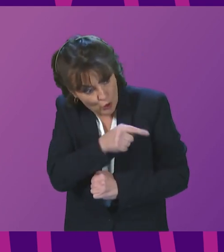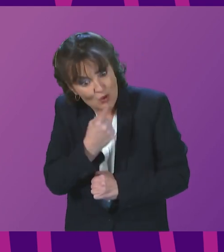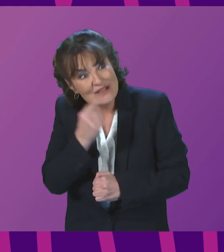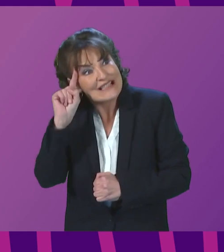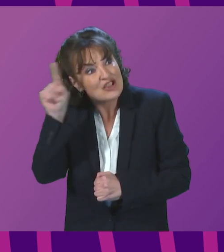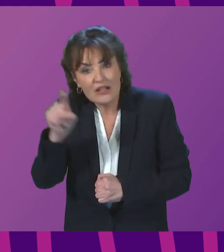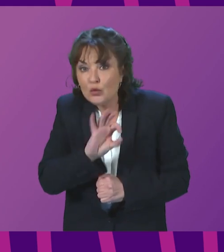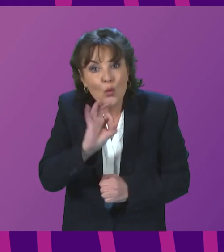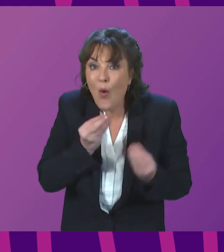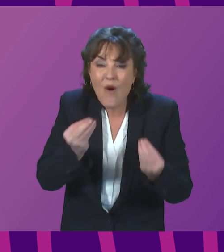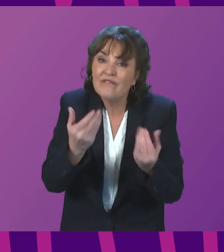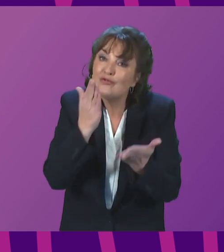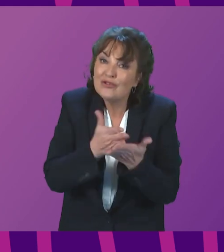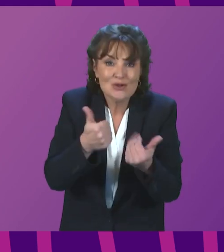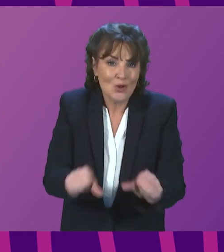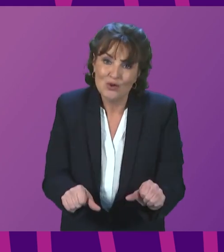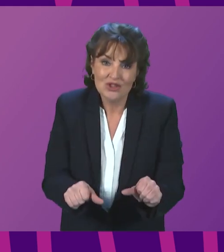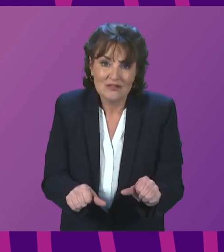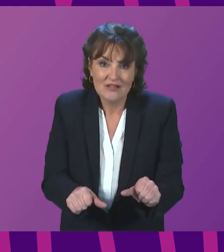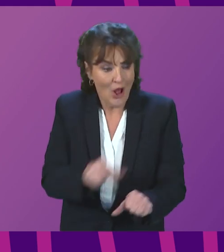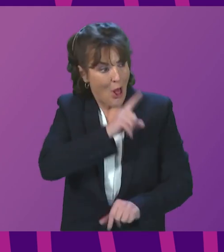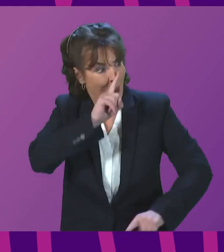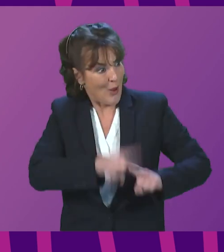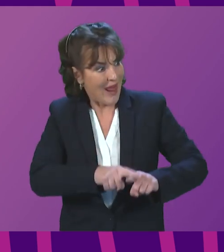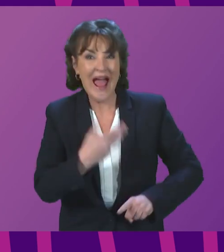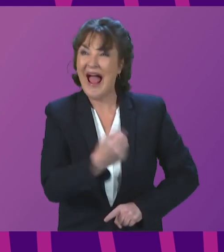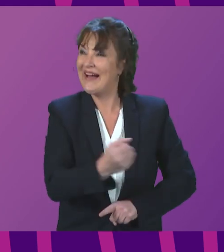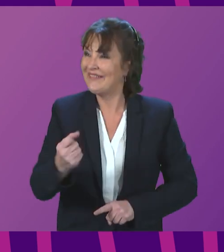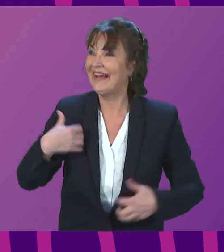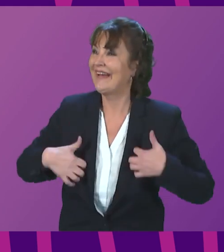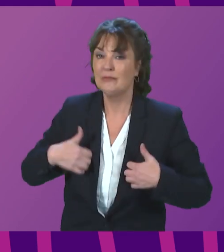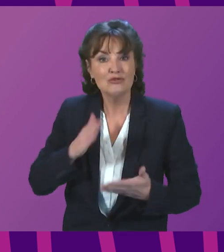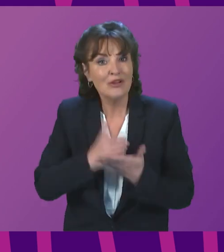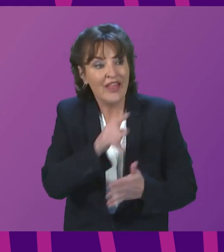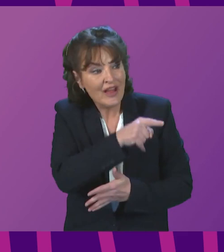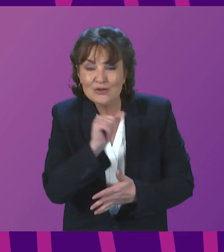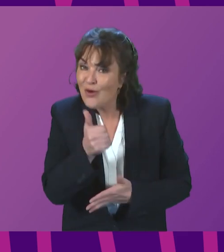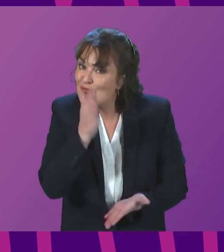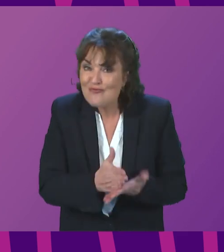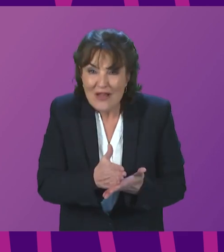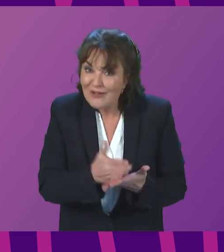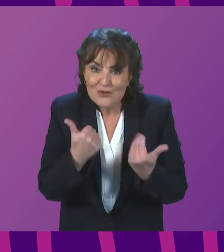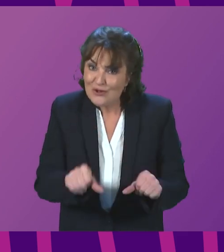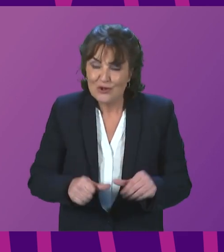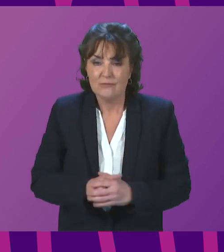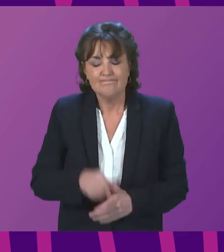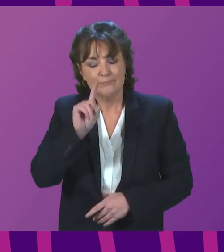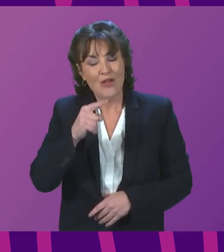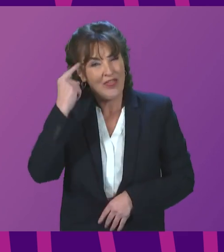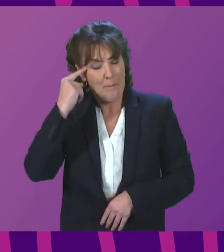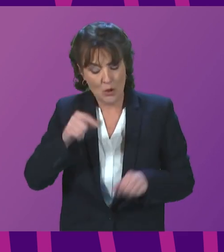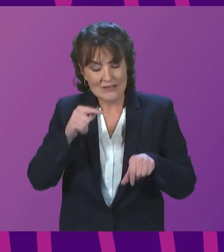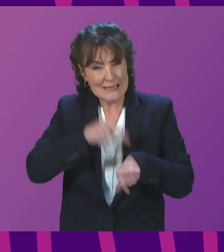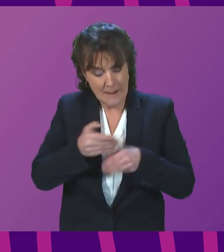trying to suggest that they do. And that does not do anybody any favours. Instead, we have got to look at what the solutions are. Now, in terms of the immediate term,